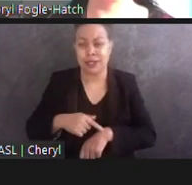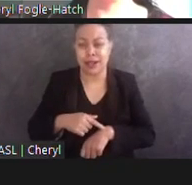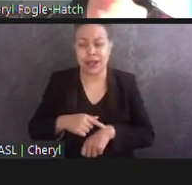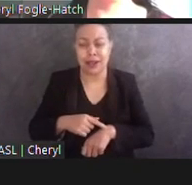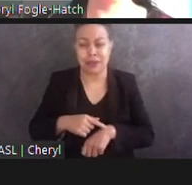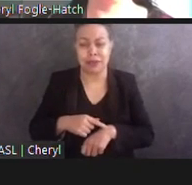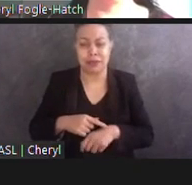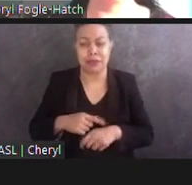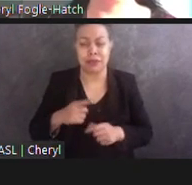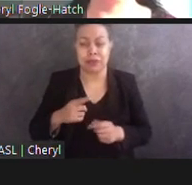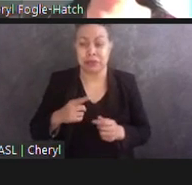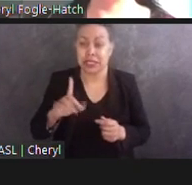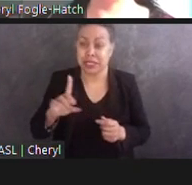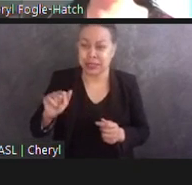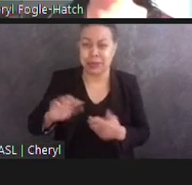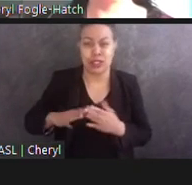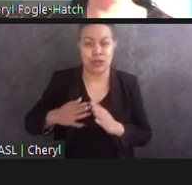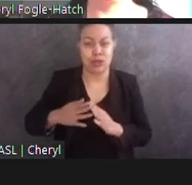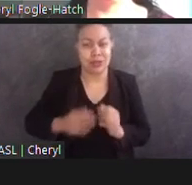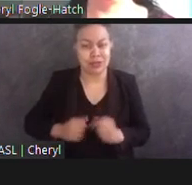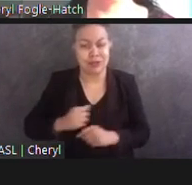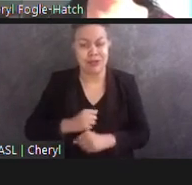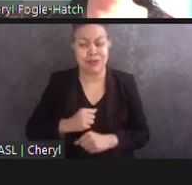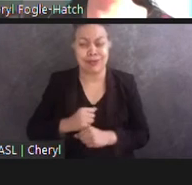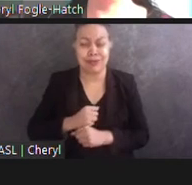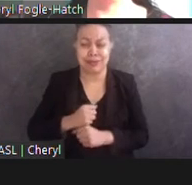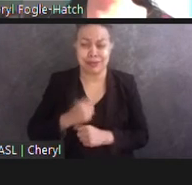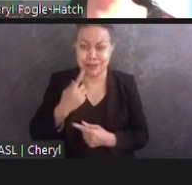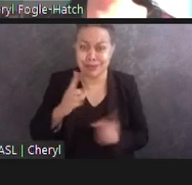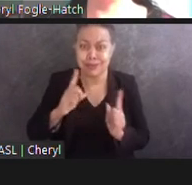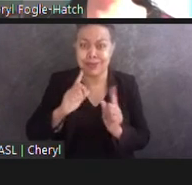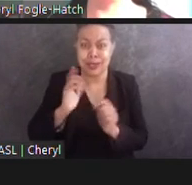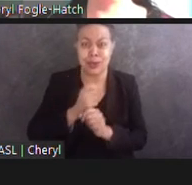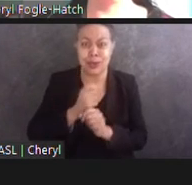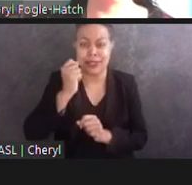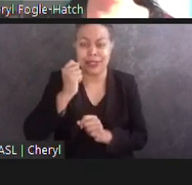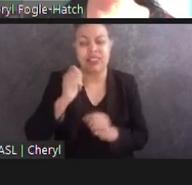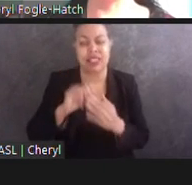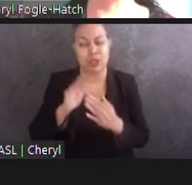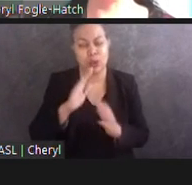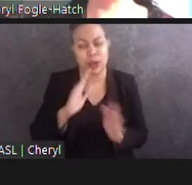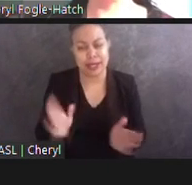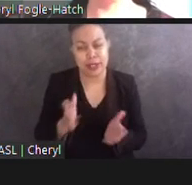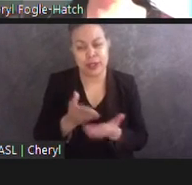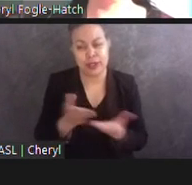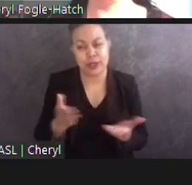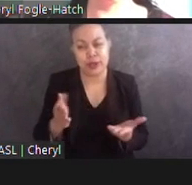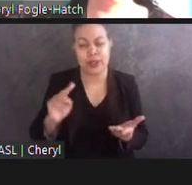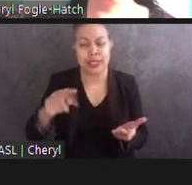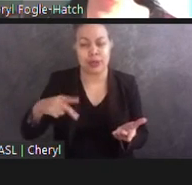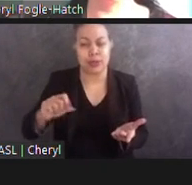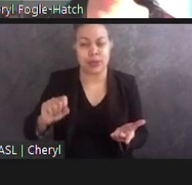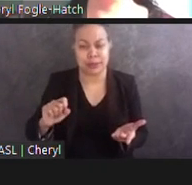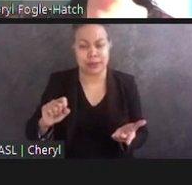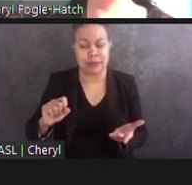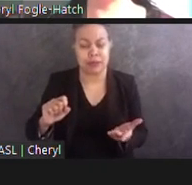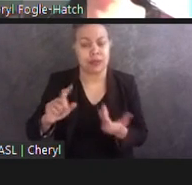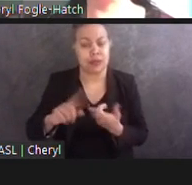disability community. So I urge the National Park Service to take this report very seriously